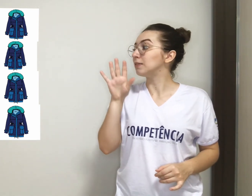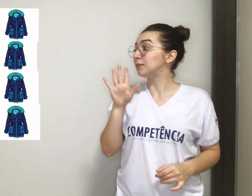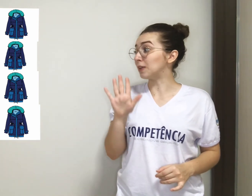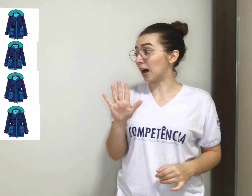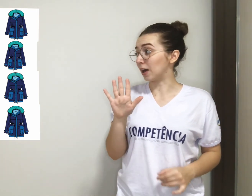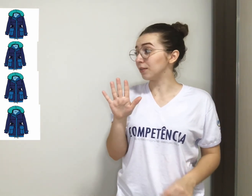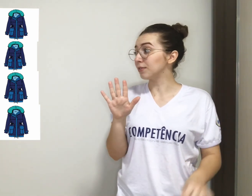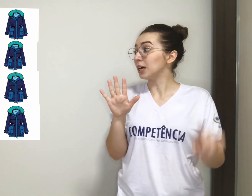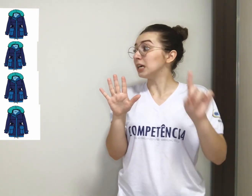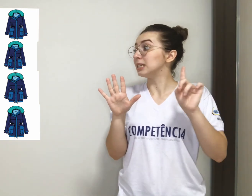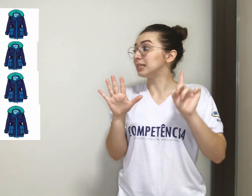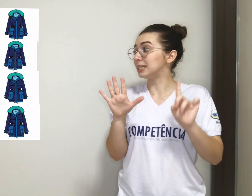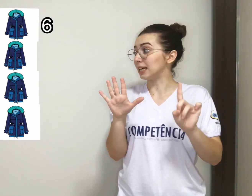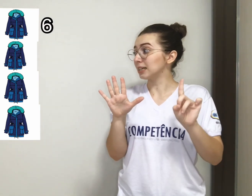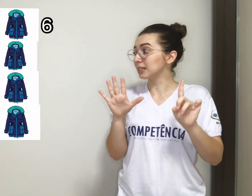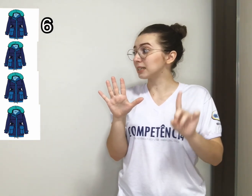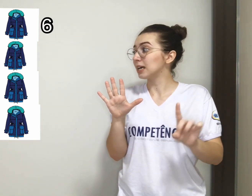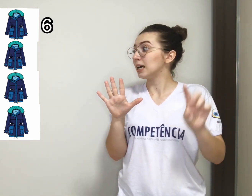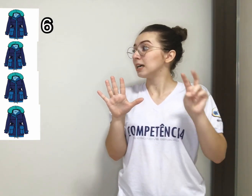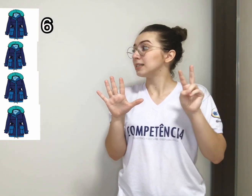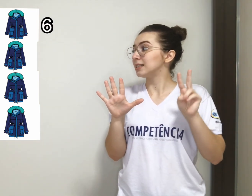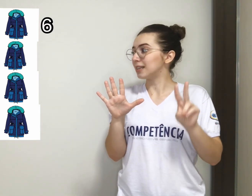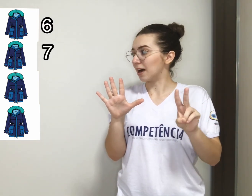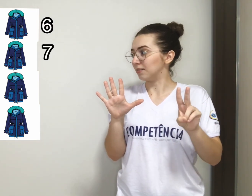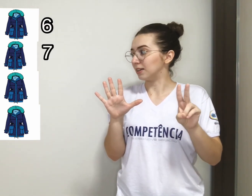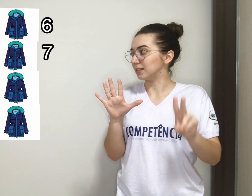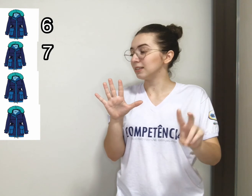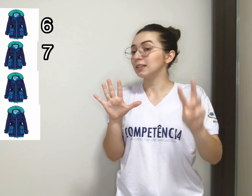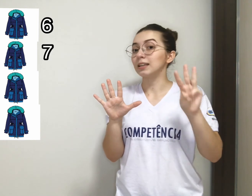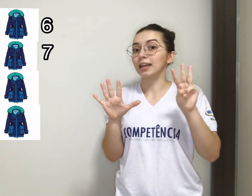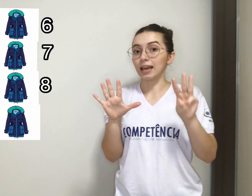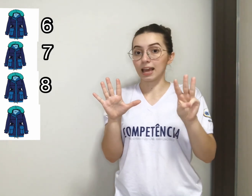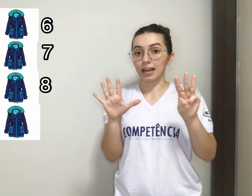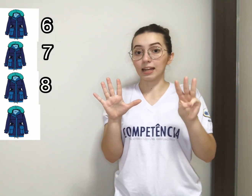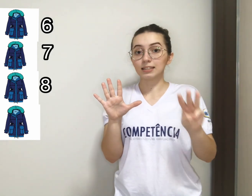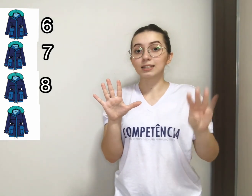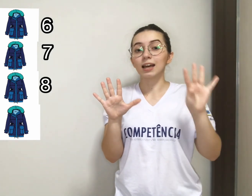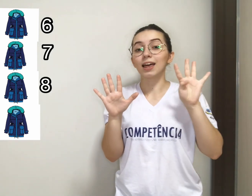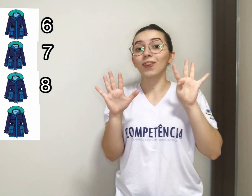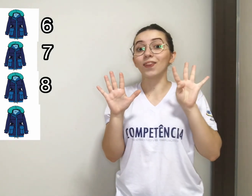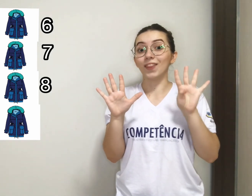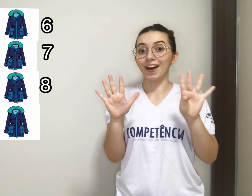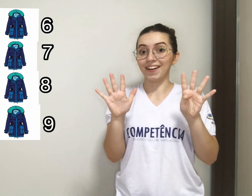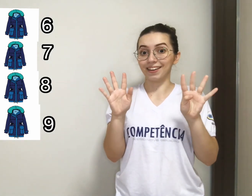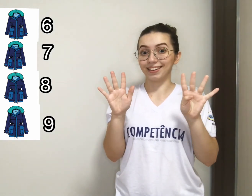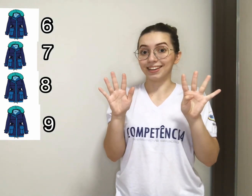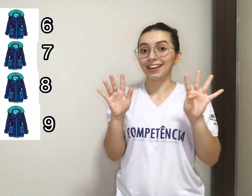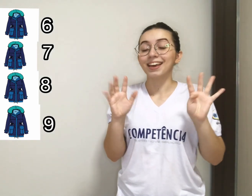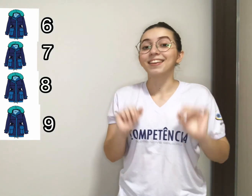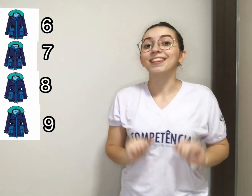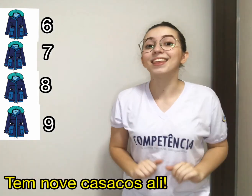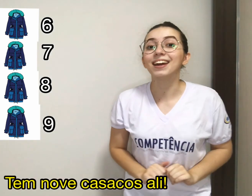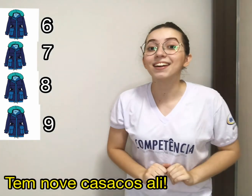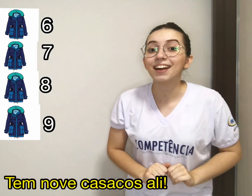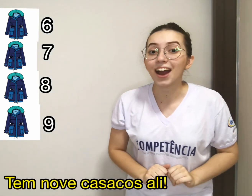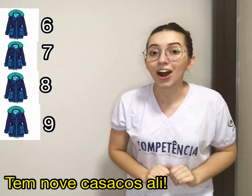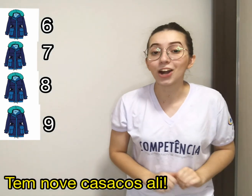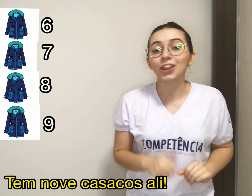five, six, seven, eight, nine. There are